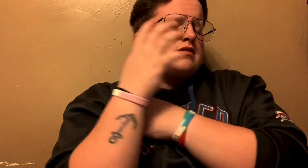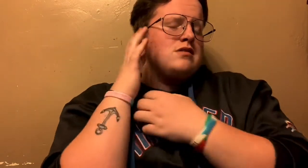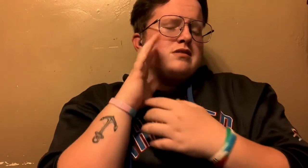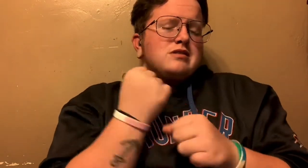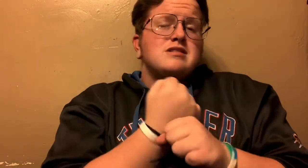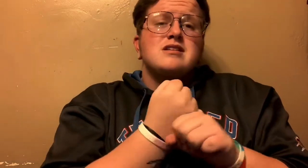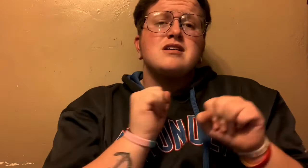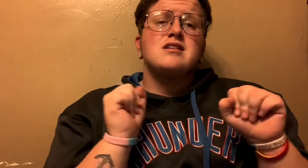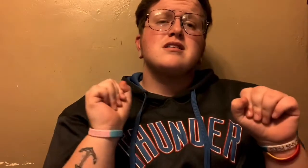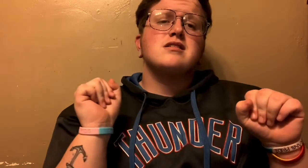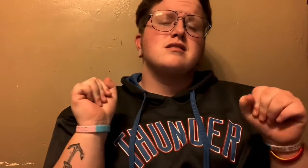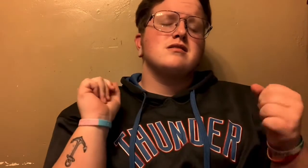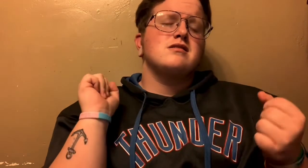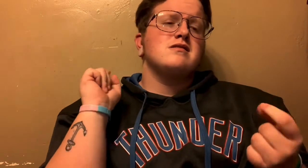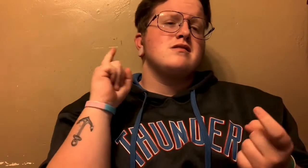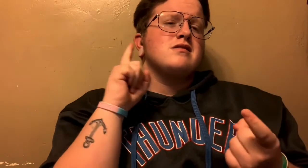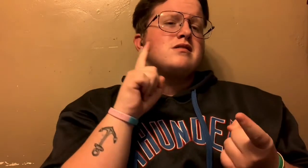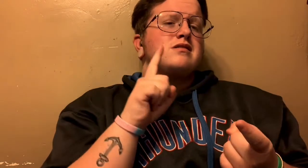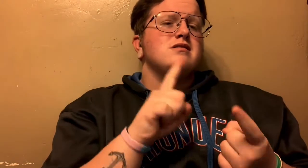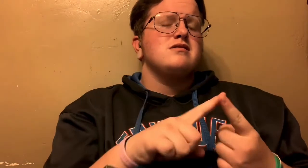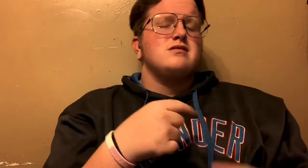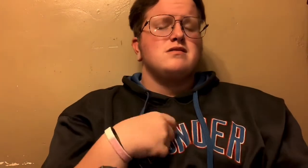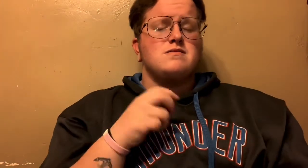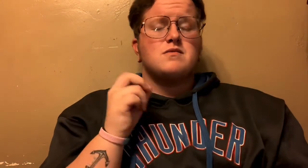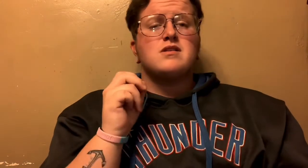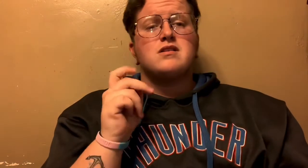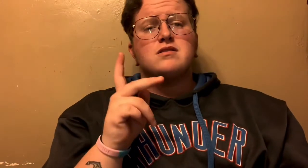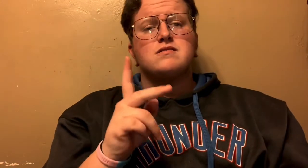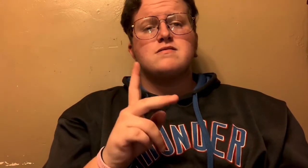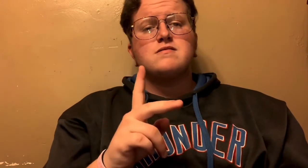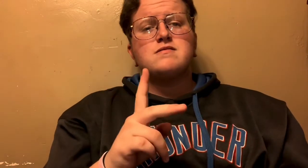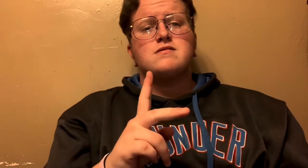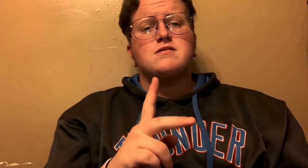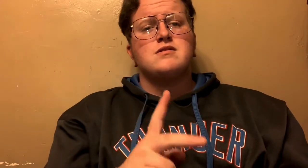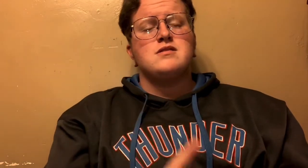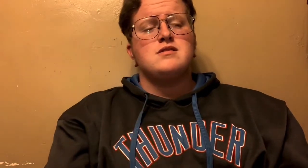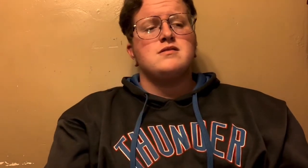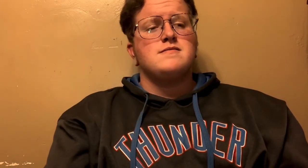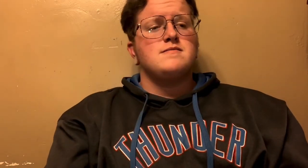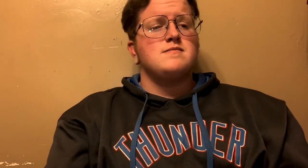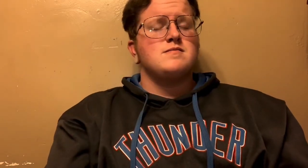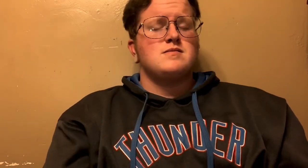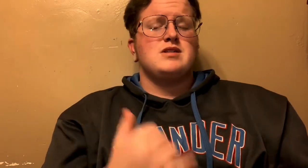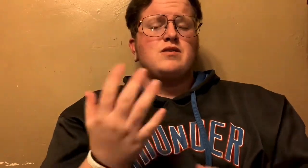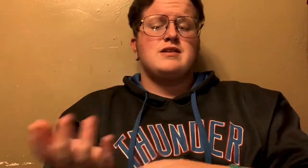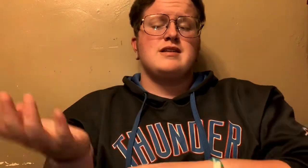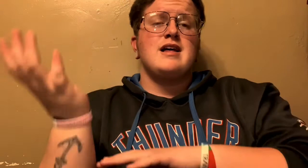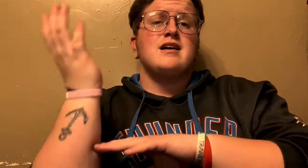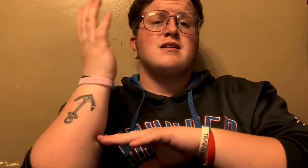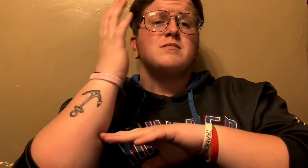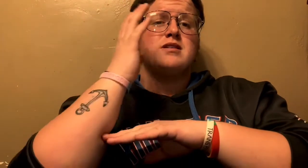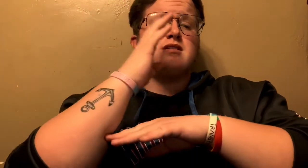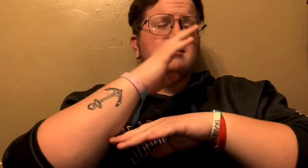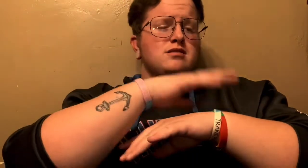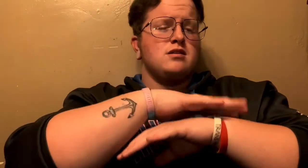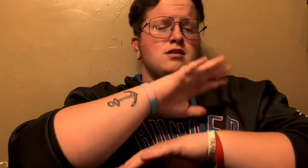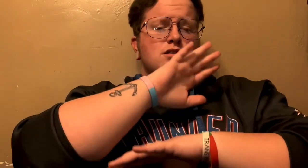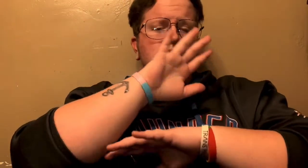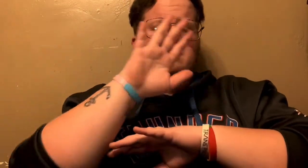be safe with your sound till I come back around But now the day bleeds, and